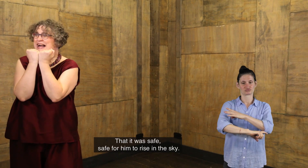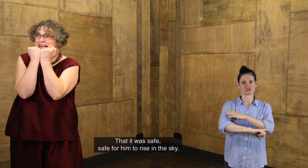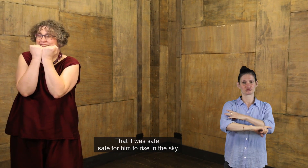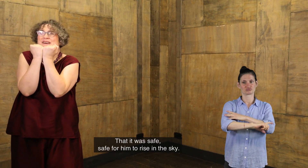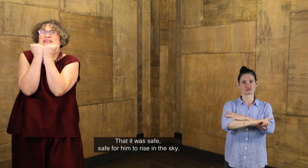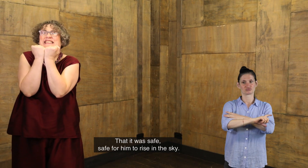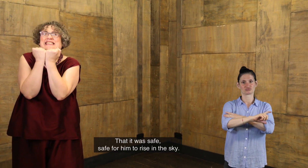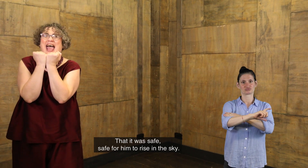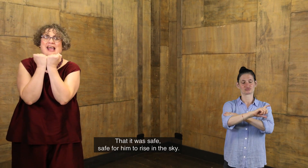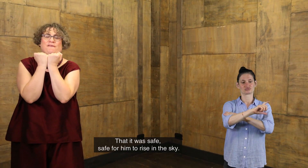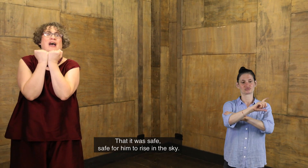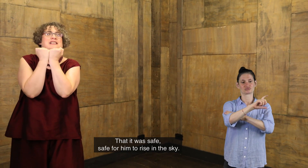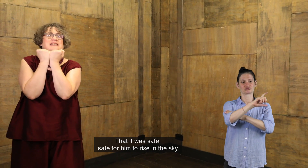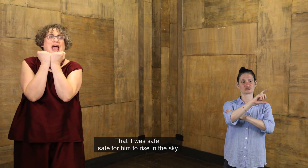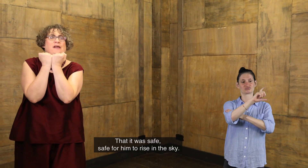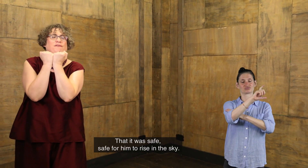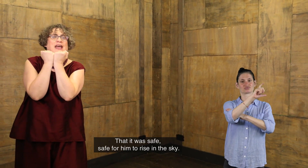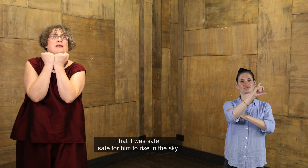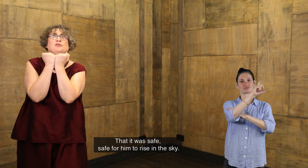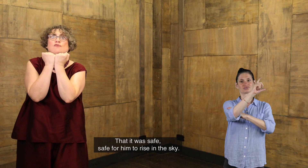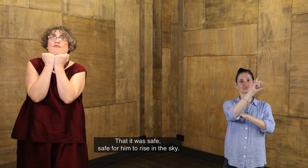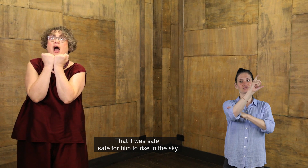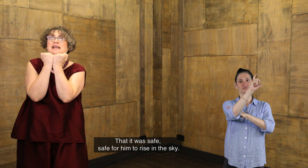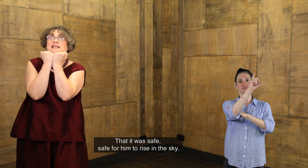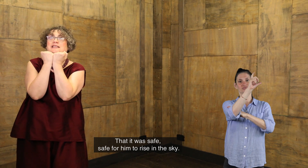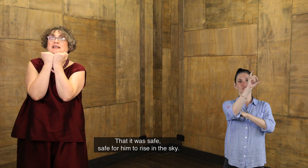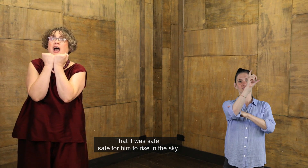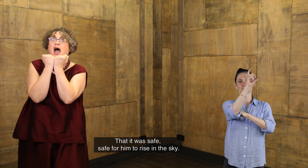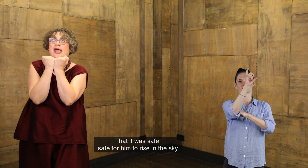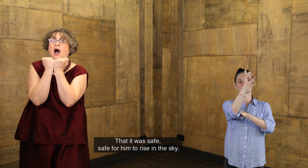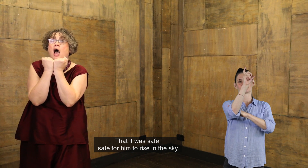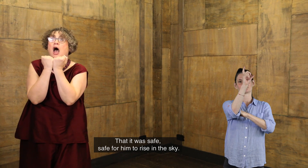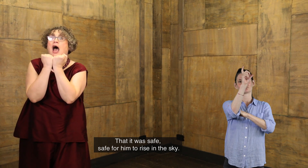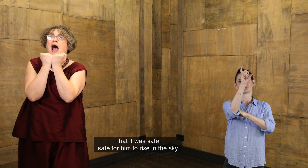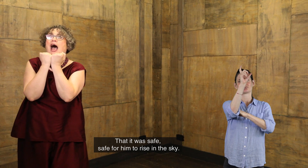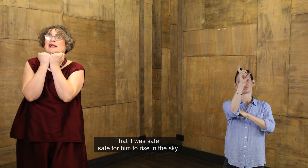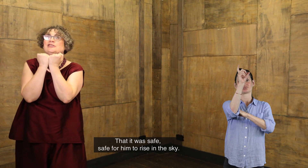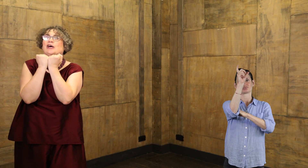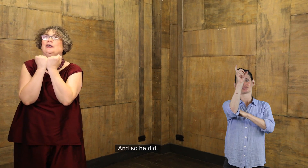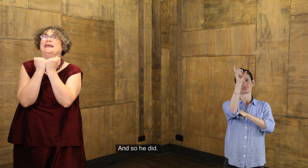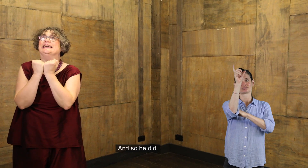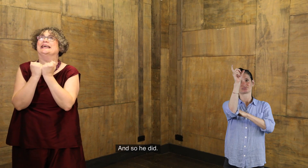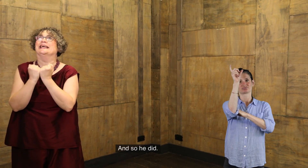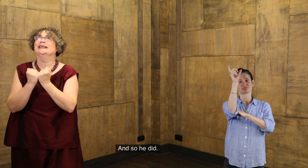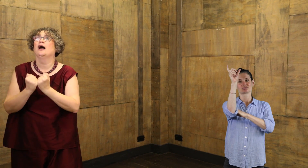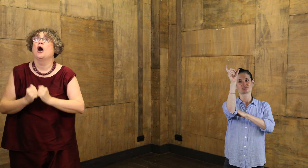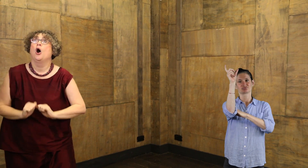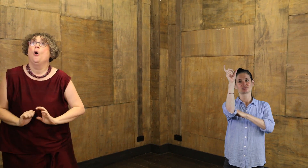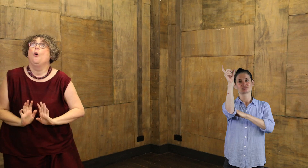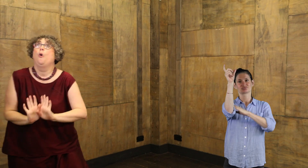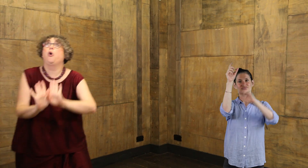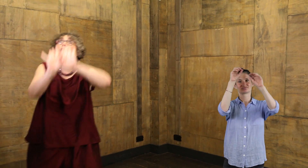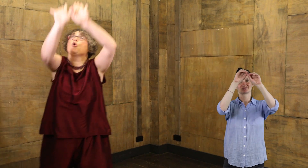That it was safe, safe for him to rise in the sky. And so he did.